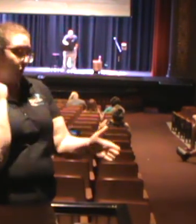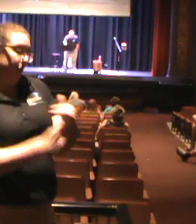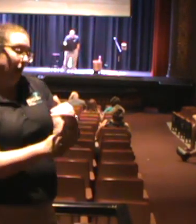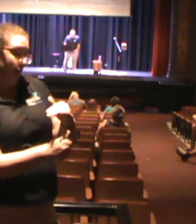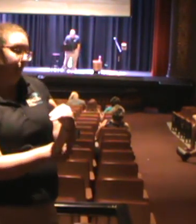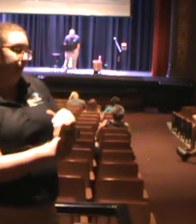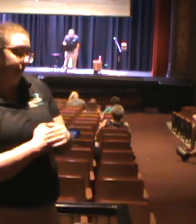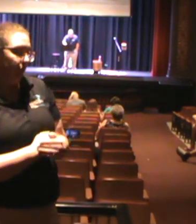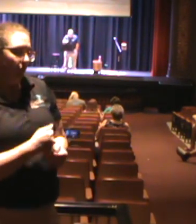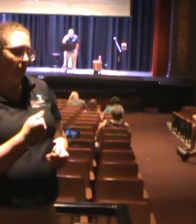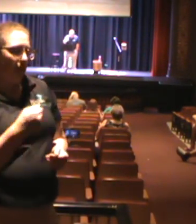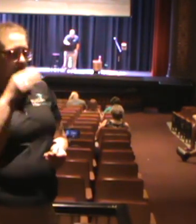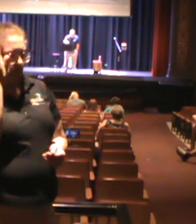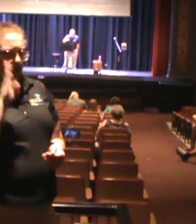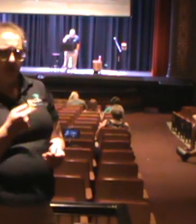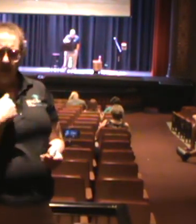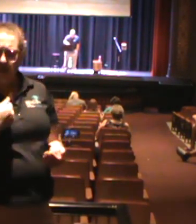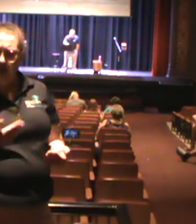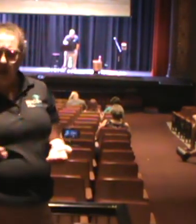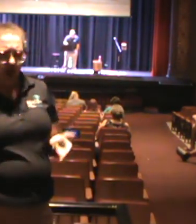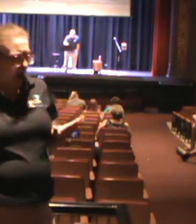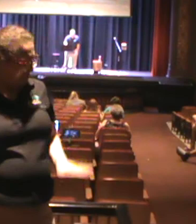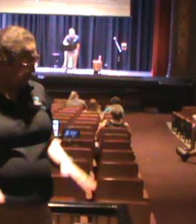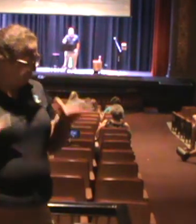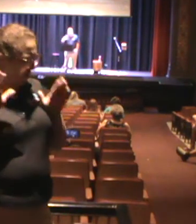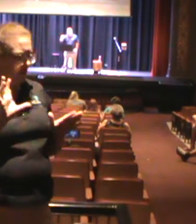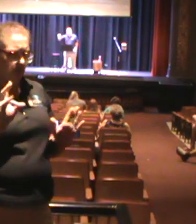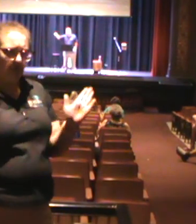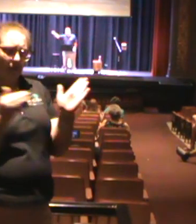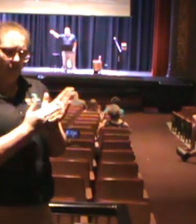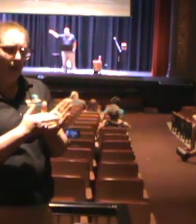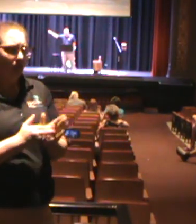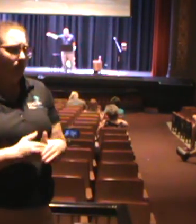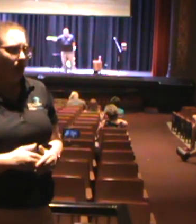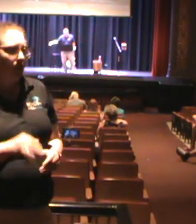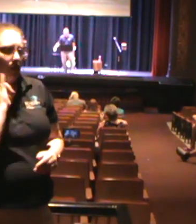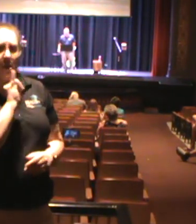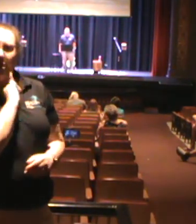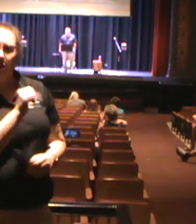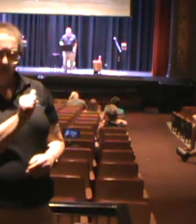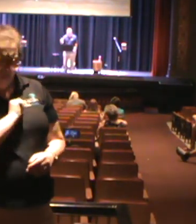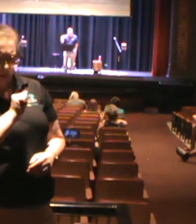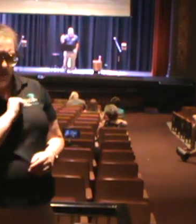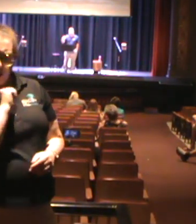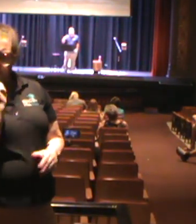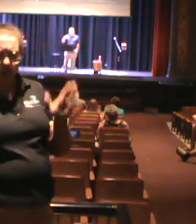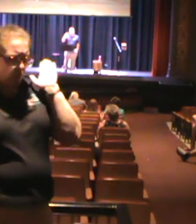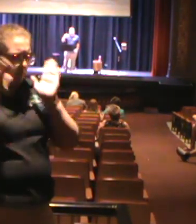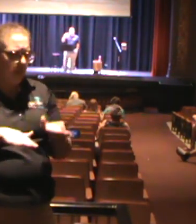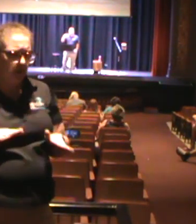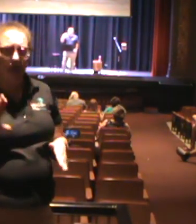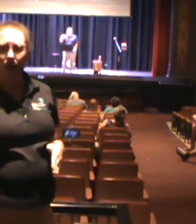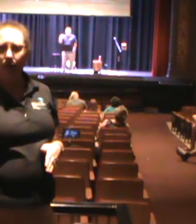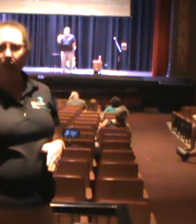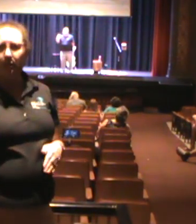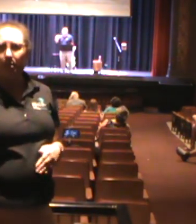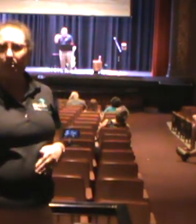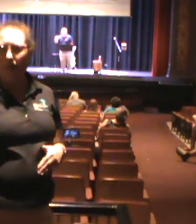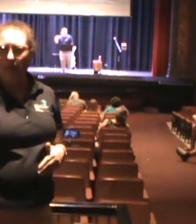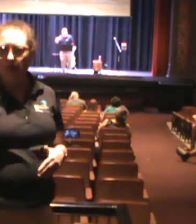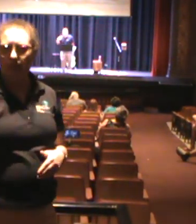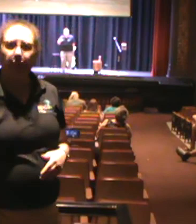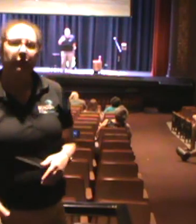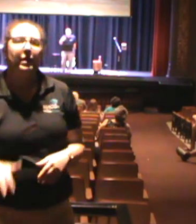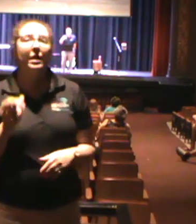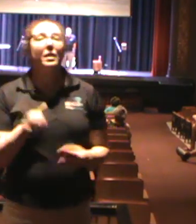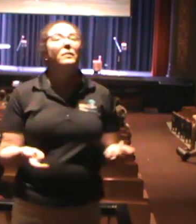I've raised up 7,000 in Israel for myself who have not bowed down to bow. Now, see, this happens to us when we think that we're